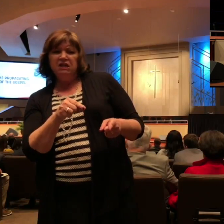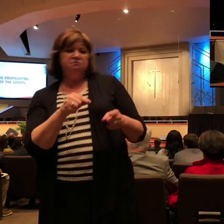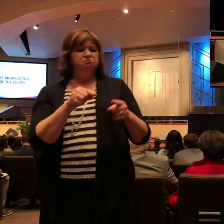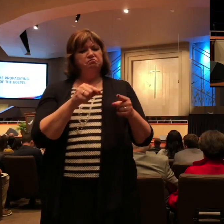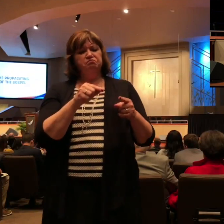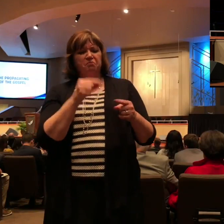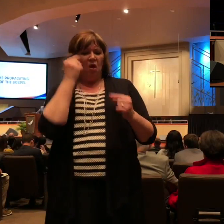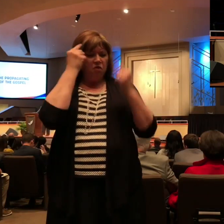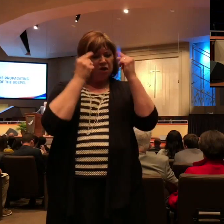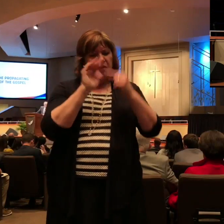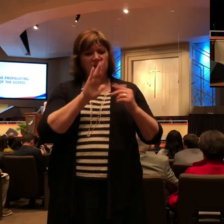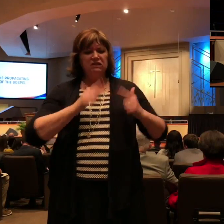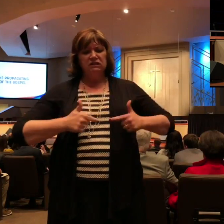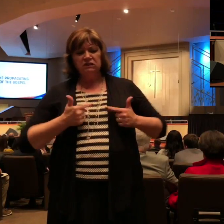Joseph faced some injustices.